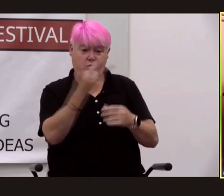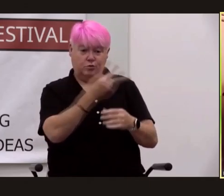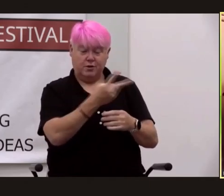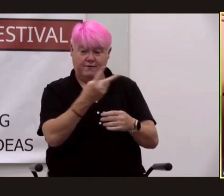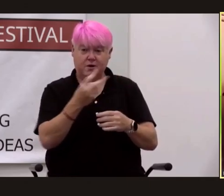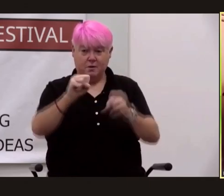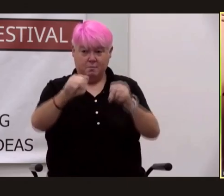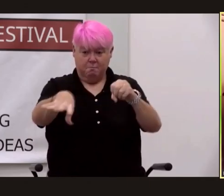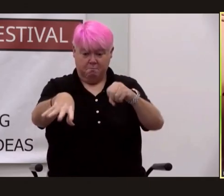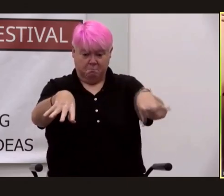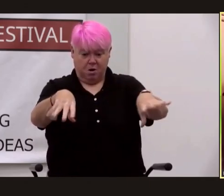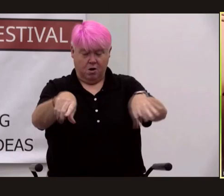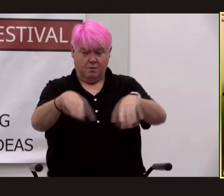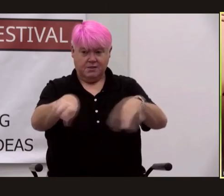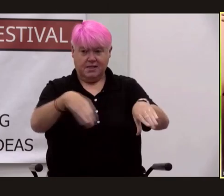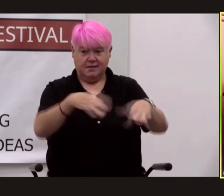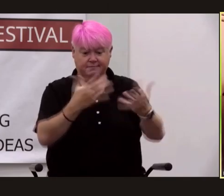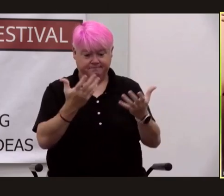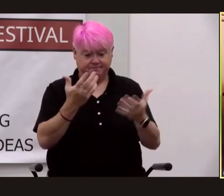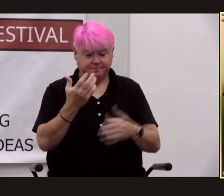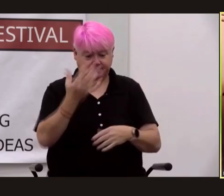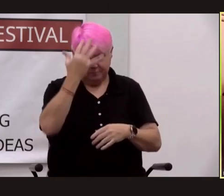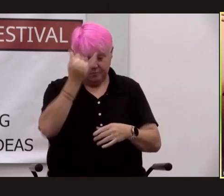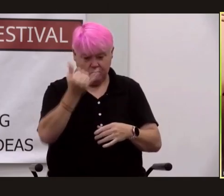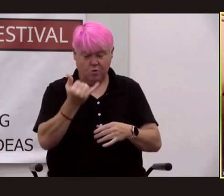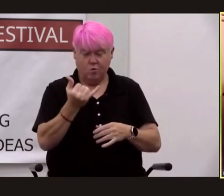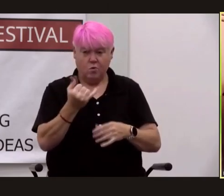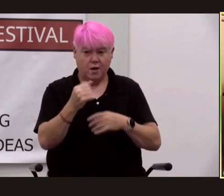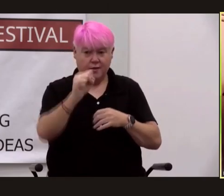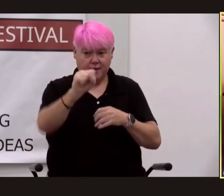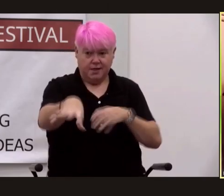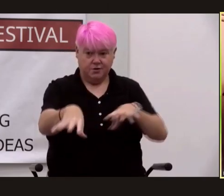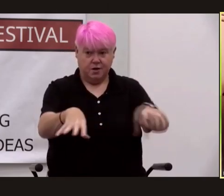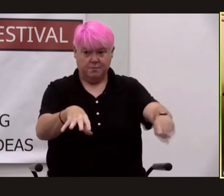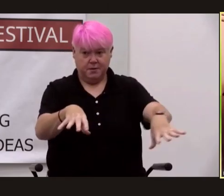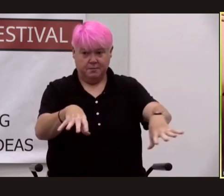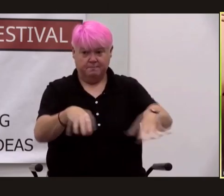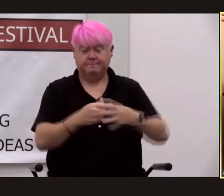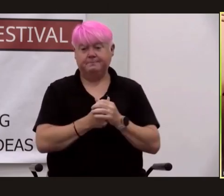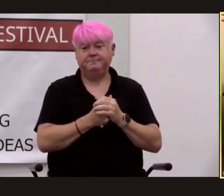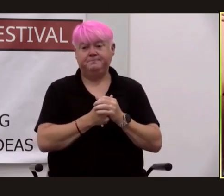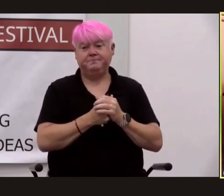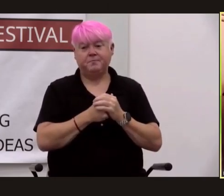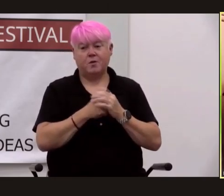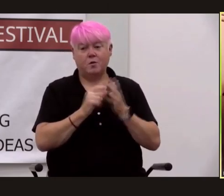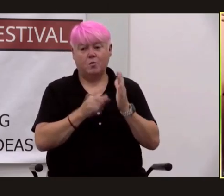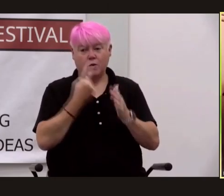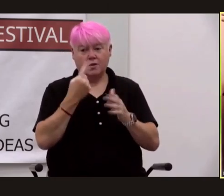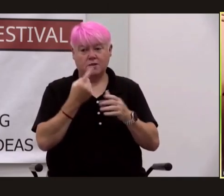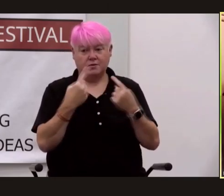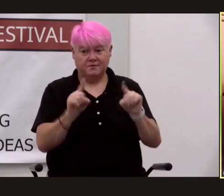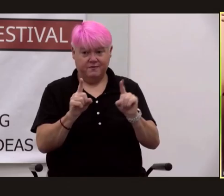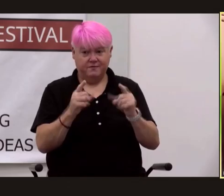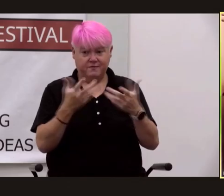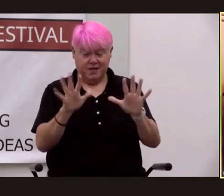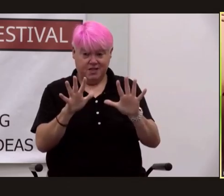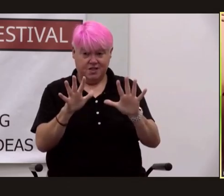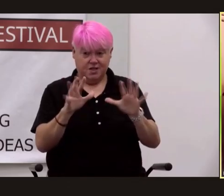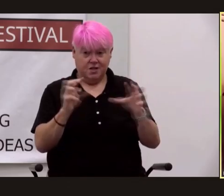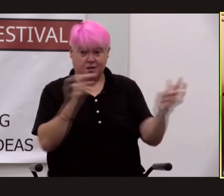was what the united states wanted to accomplish in the pacific theater and once it was done the war was over like that